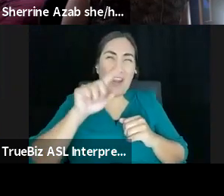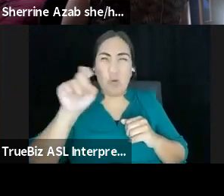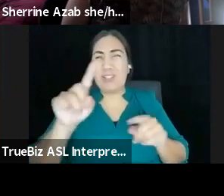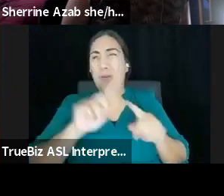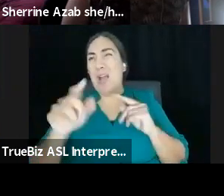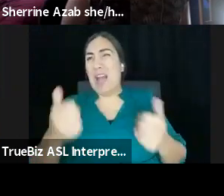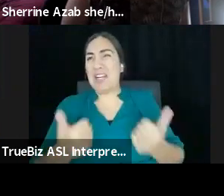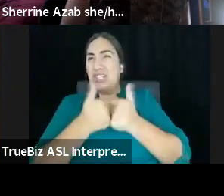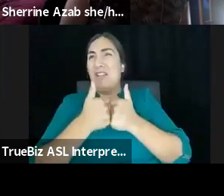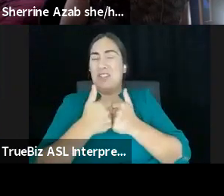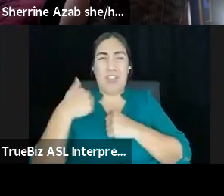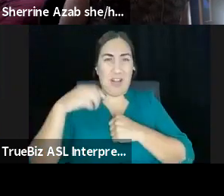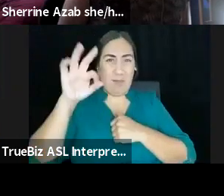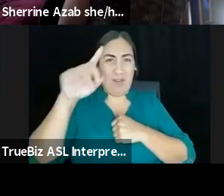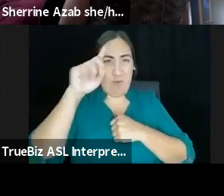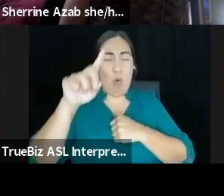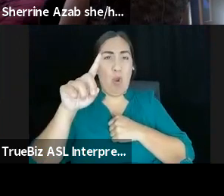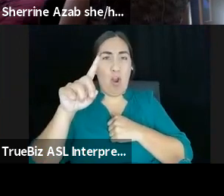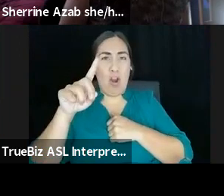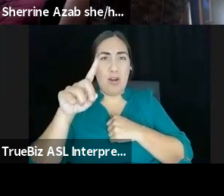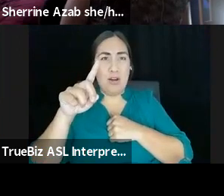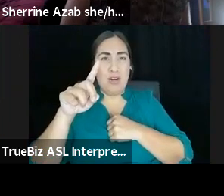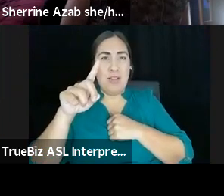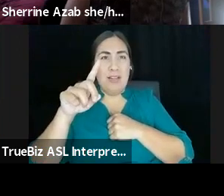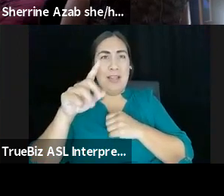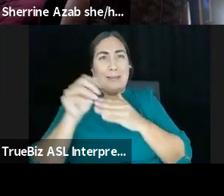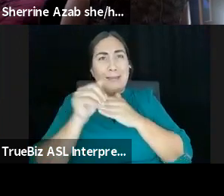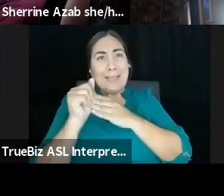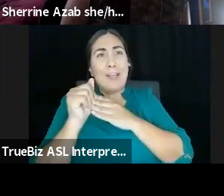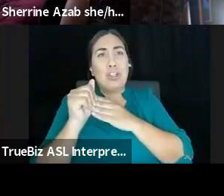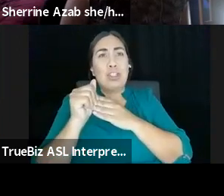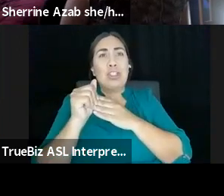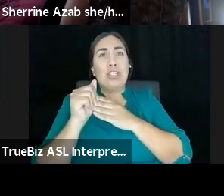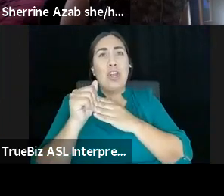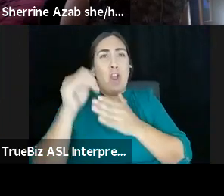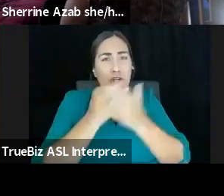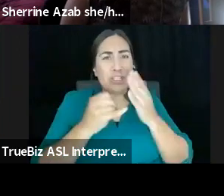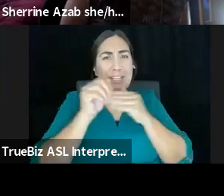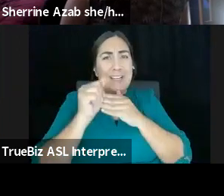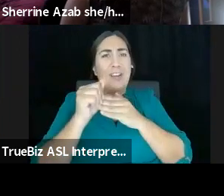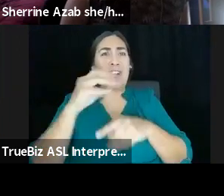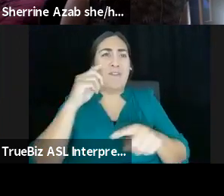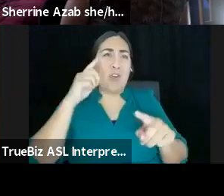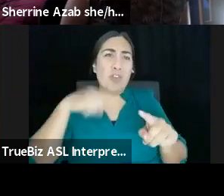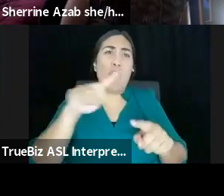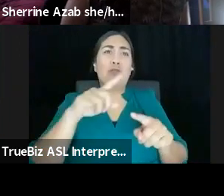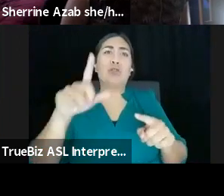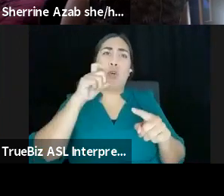leaders. Um, and for those who are in better than institutions is what qualifies as someone as a good like board